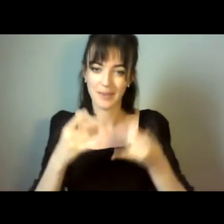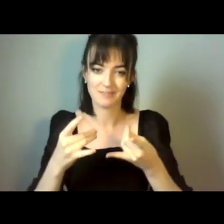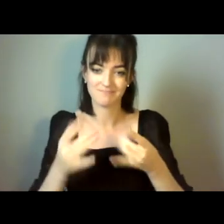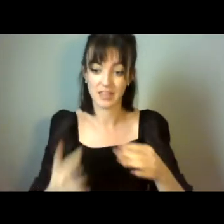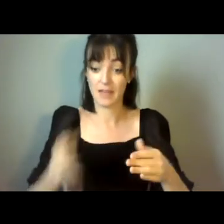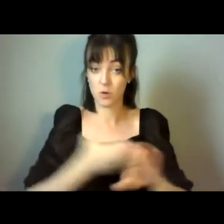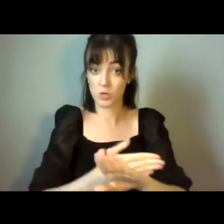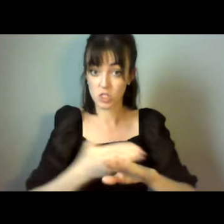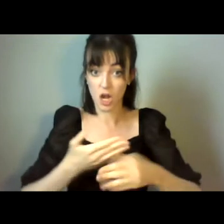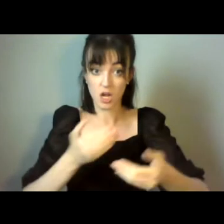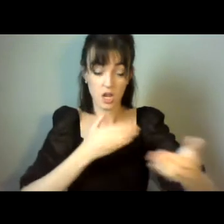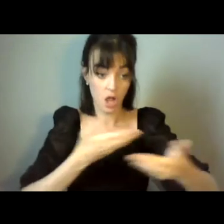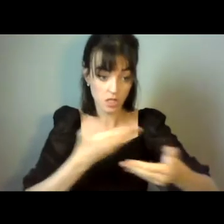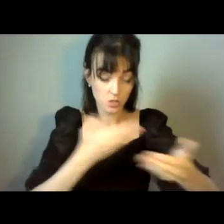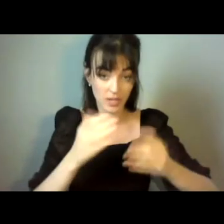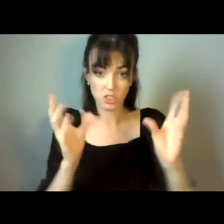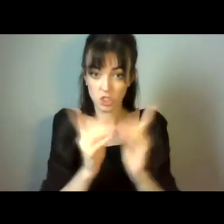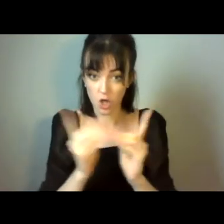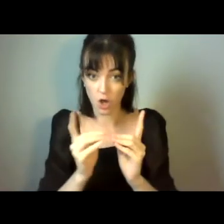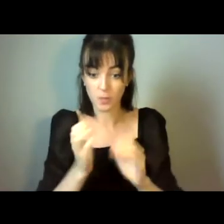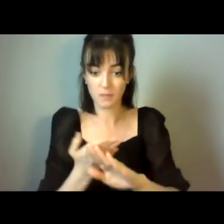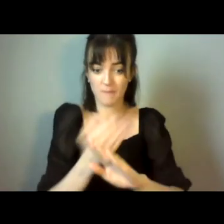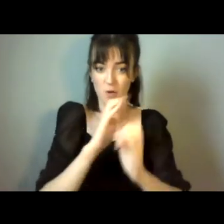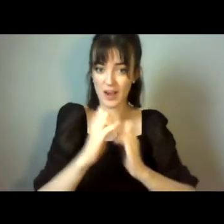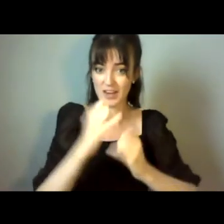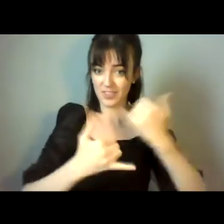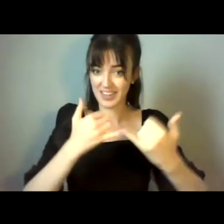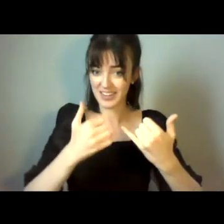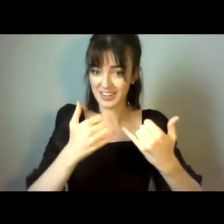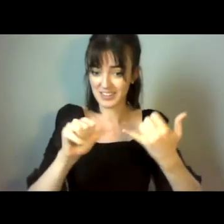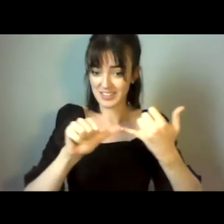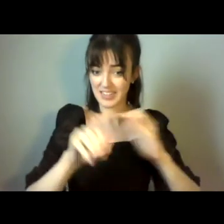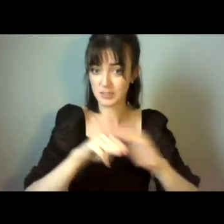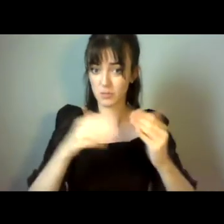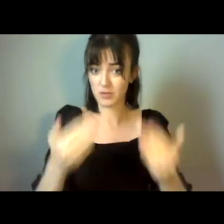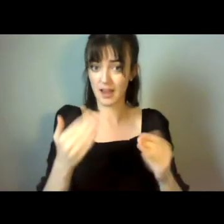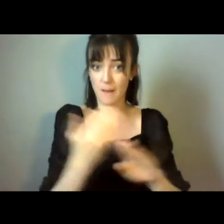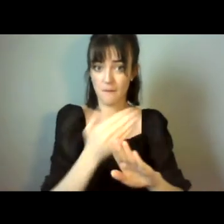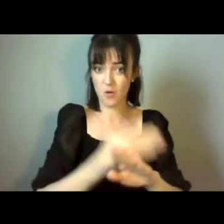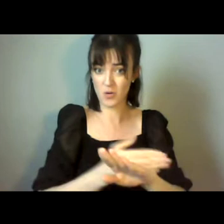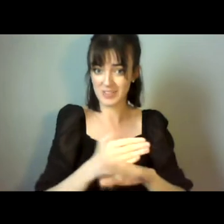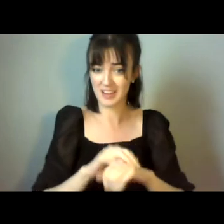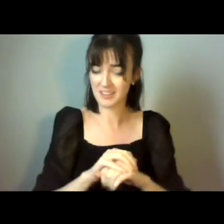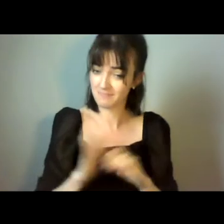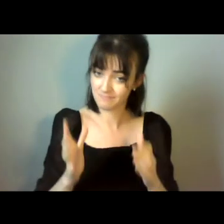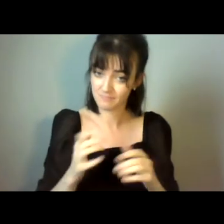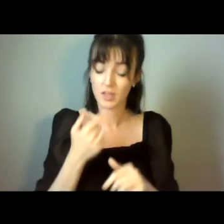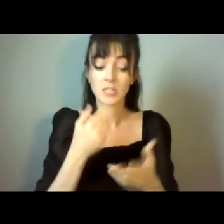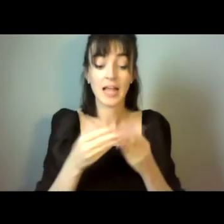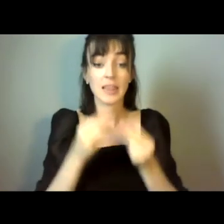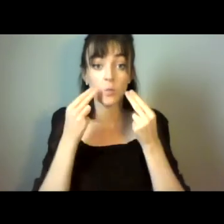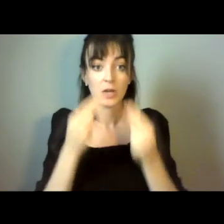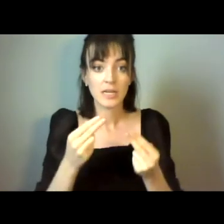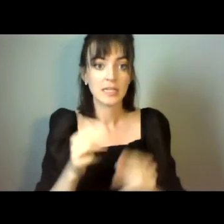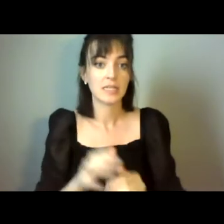on substantive documents, you know, before the end of the year, six months out. And the second thing we need is some answer on the transition arrangement.